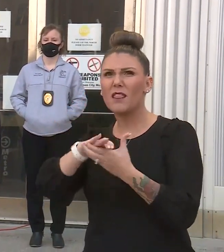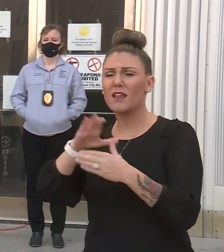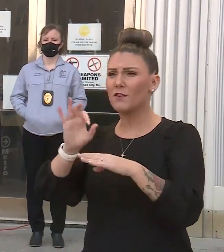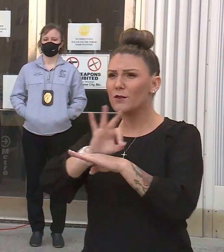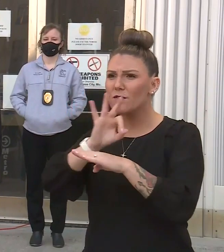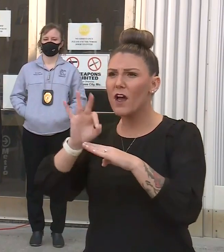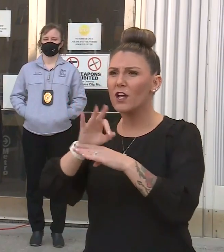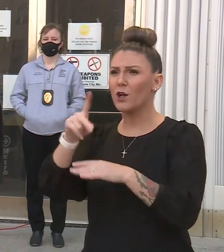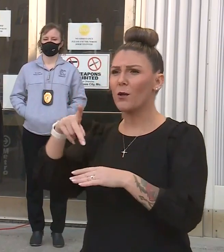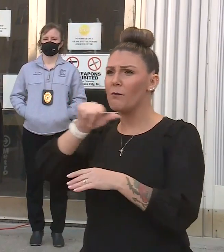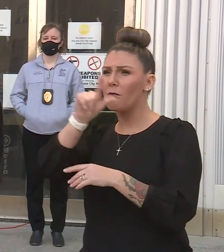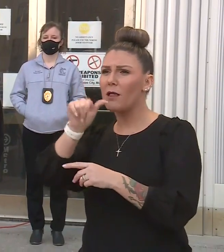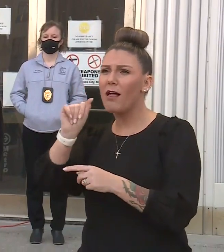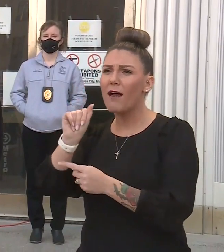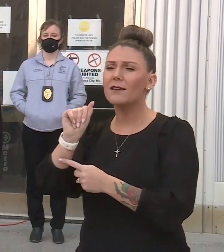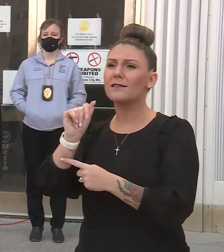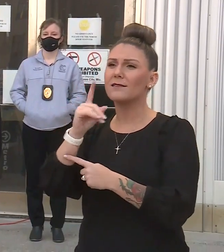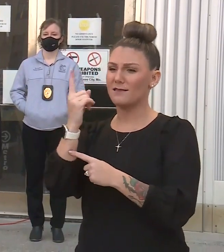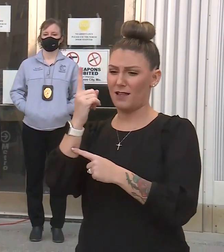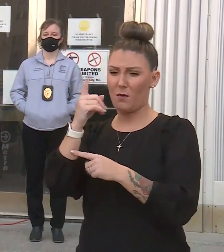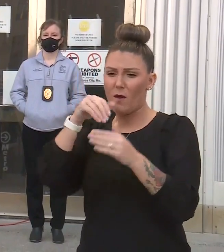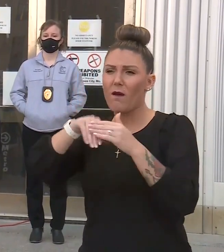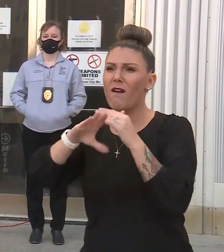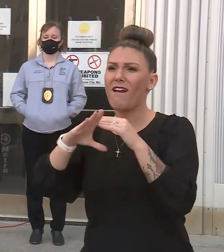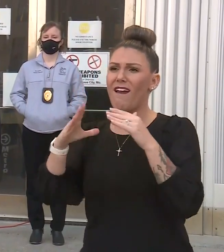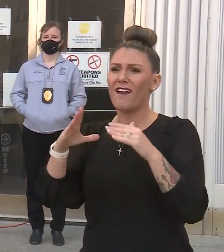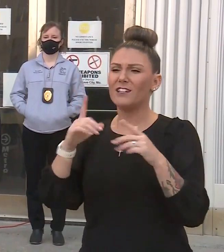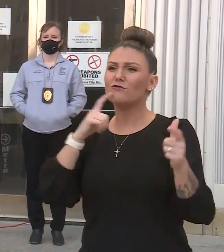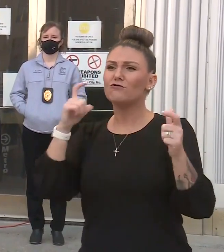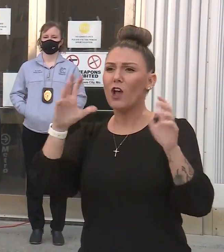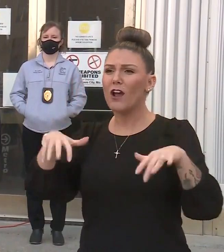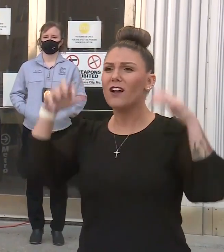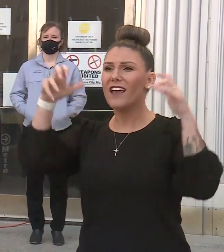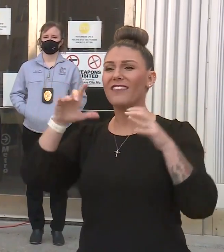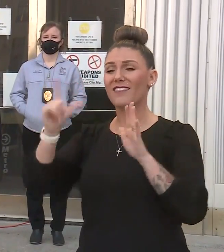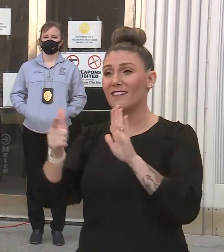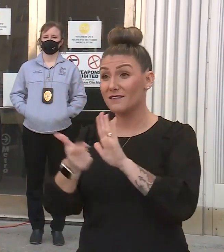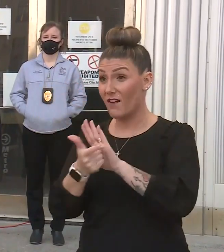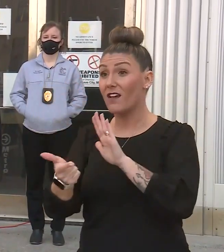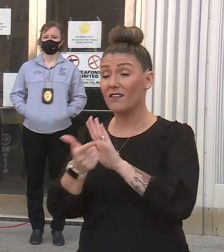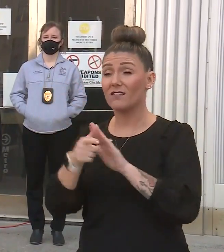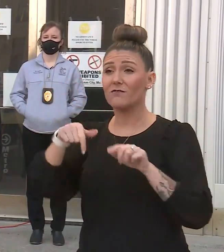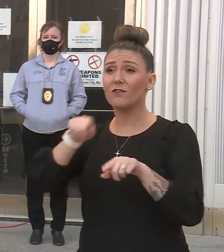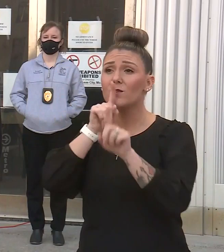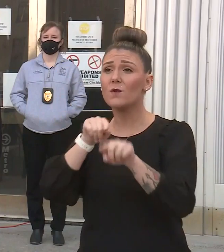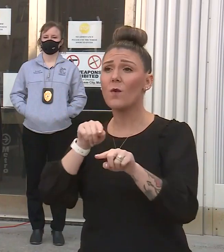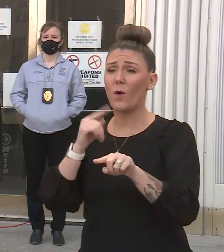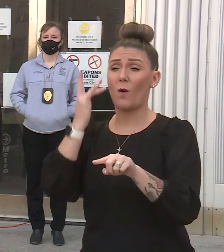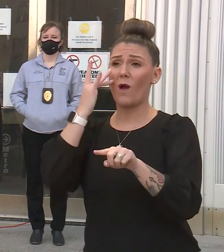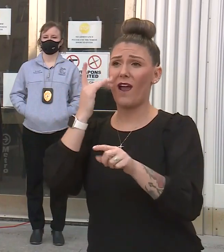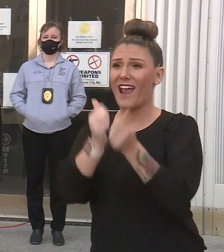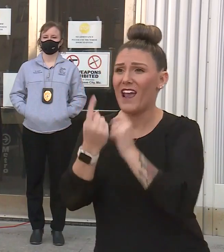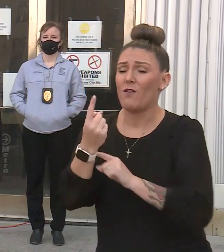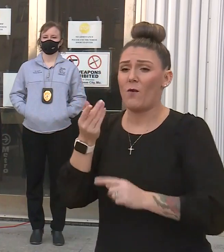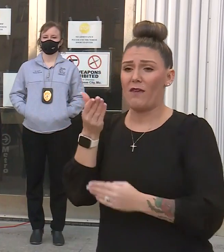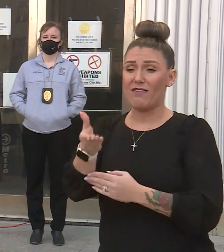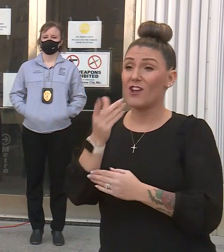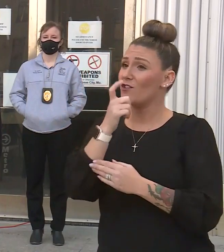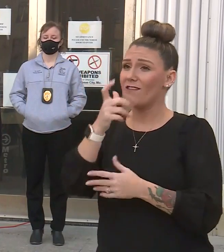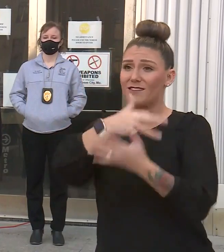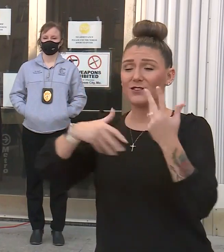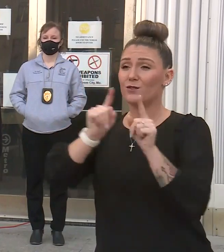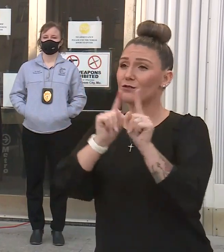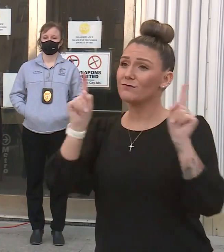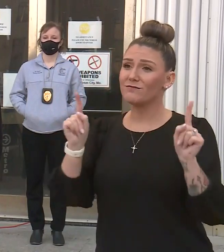plaza area where someone came in and had a big conference. That would be in violation of this order, because everyone was there and not socially